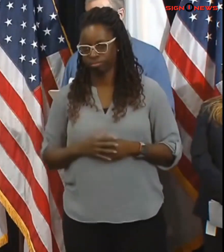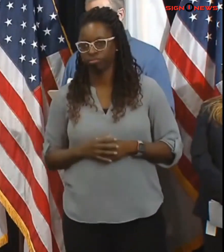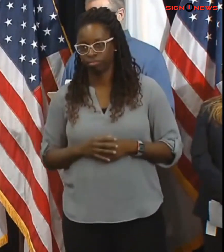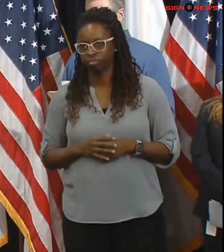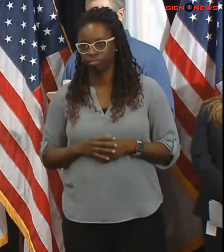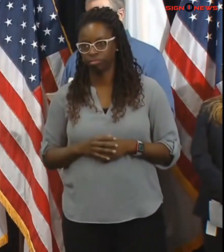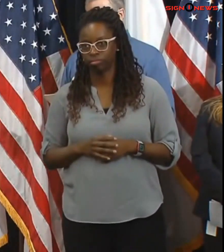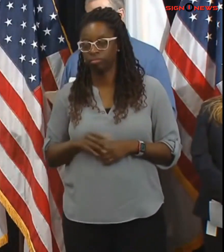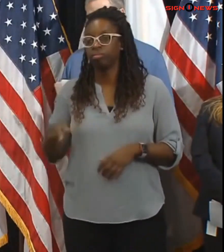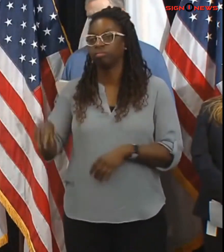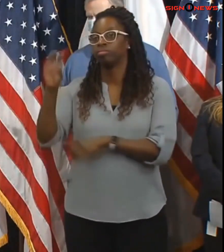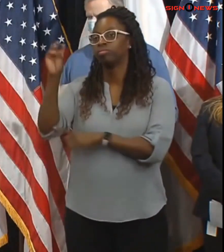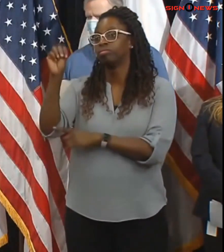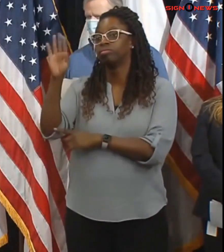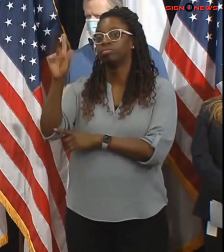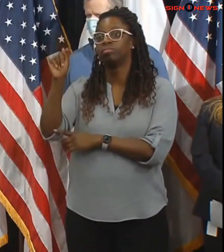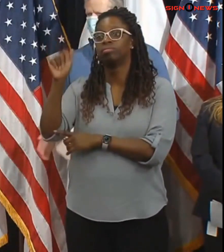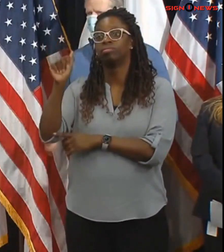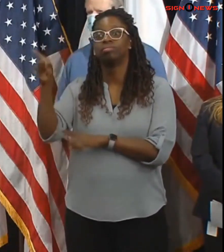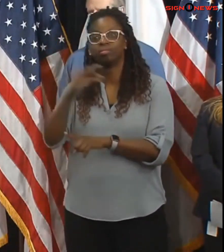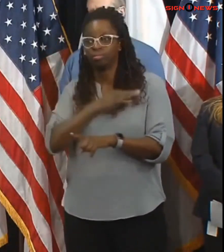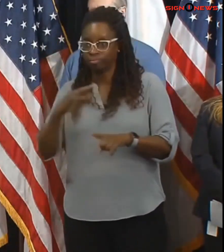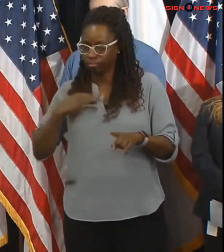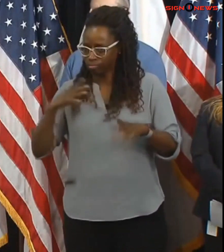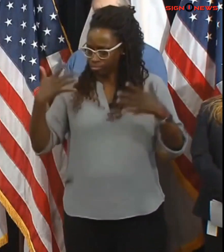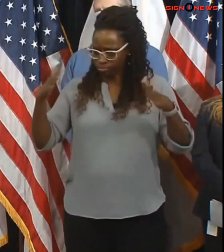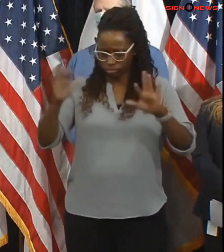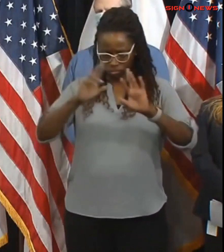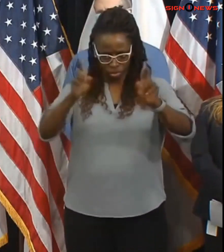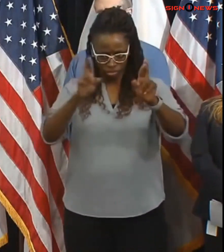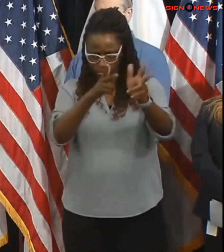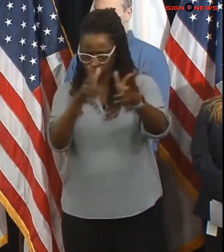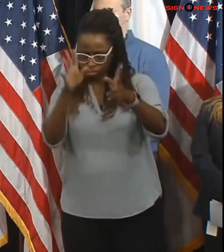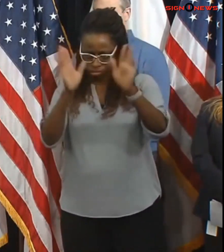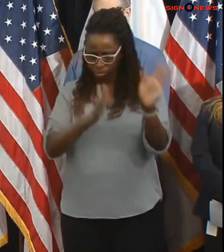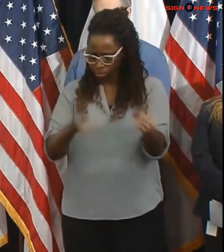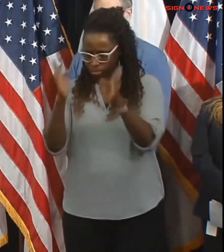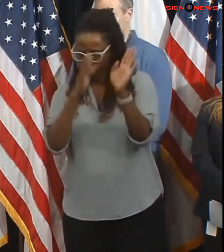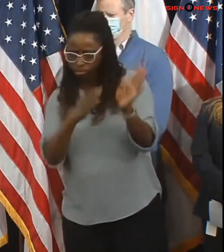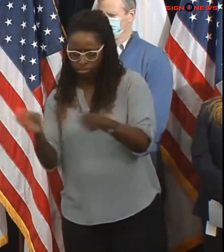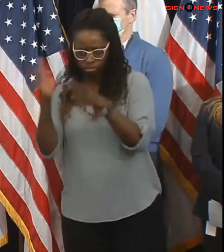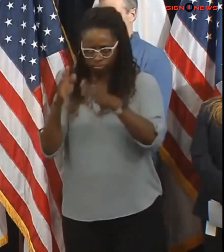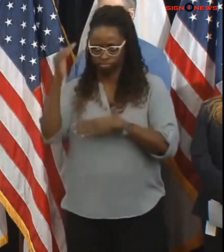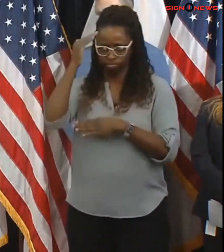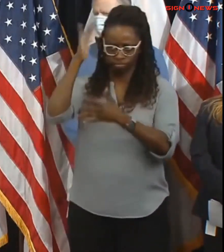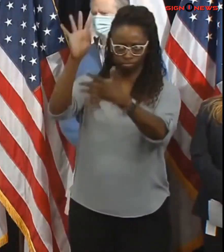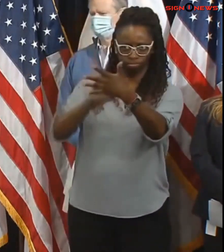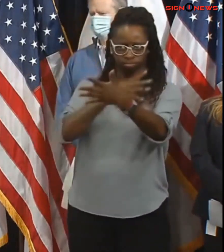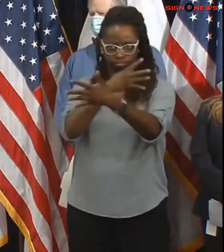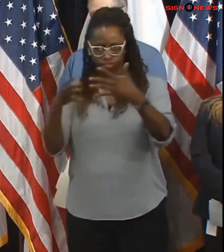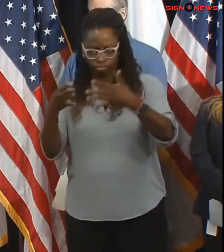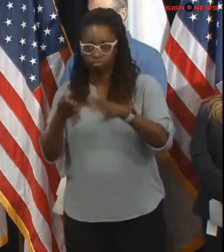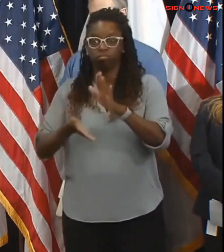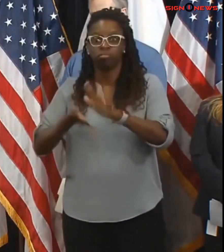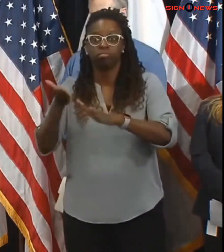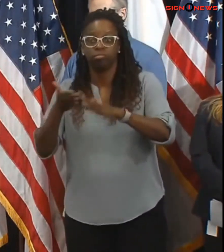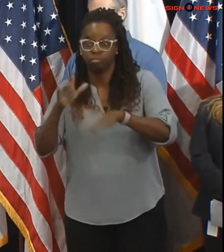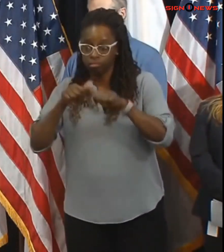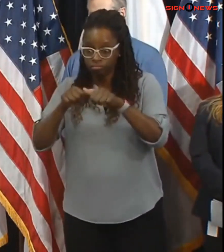staffed and we are in full preparation mode for this event we'll be running trains overnight to make sure that the tracks